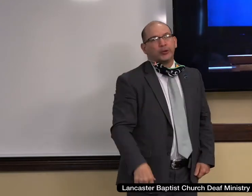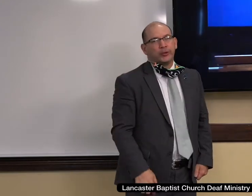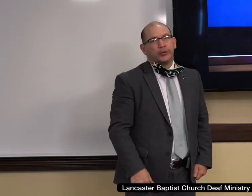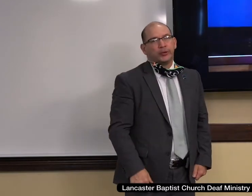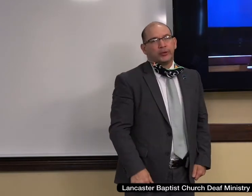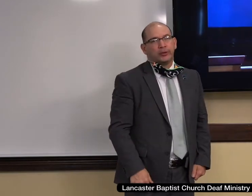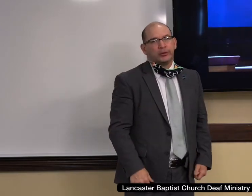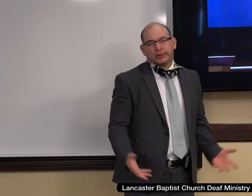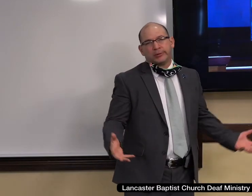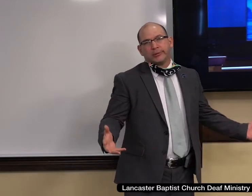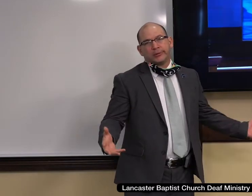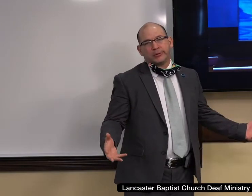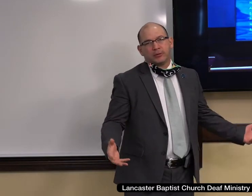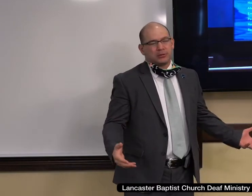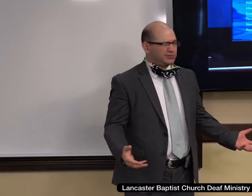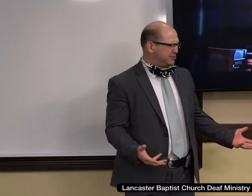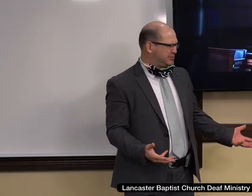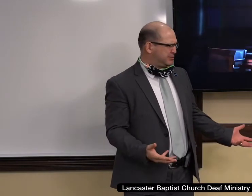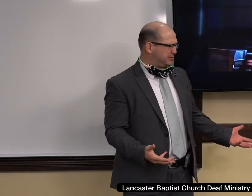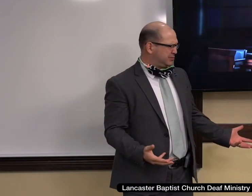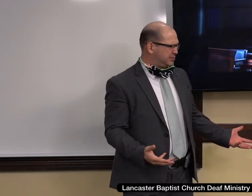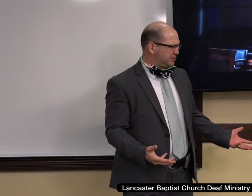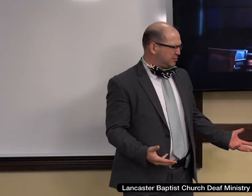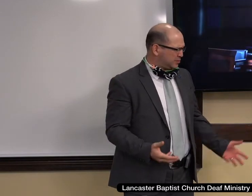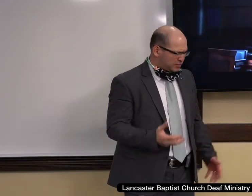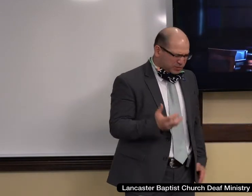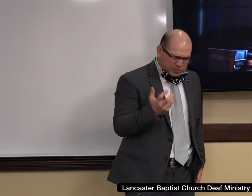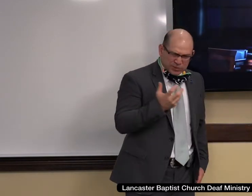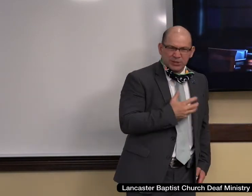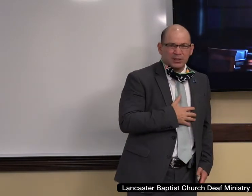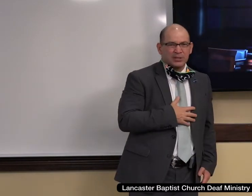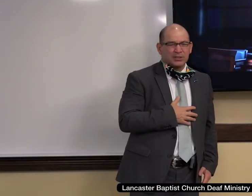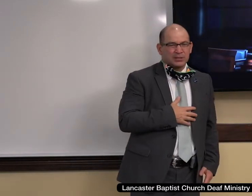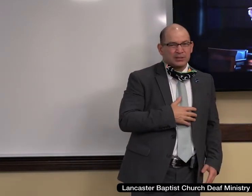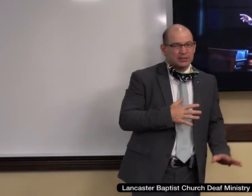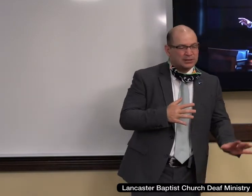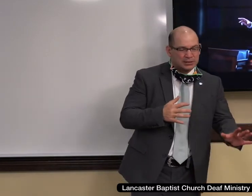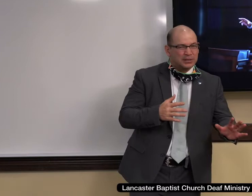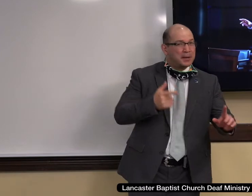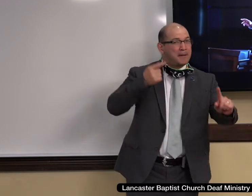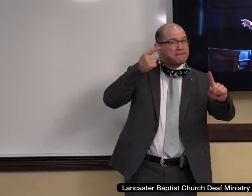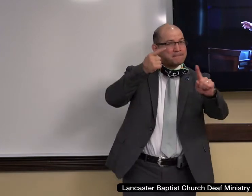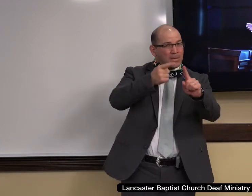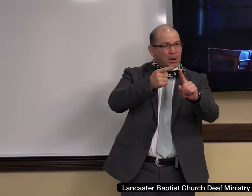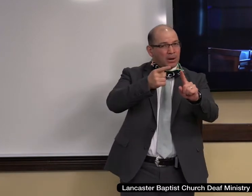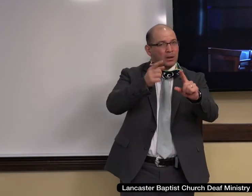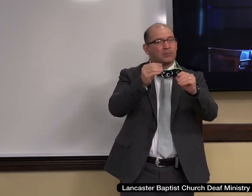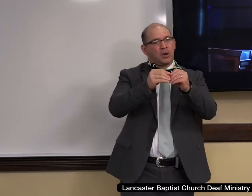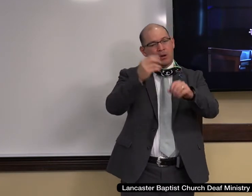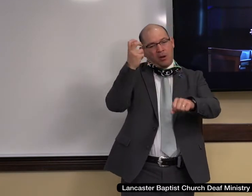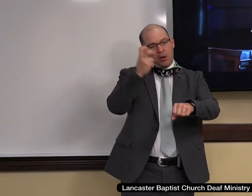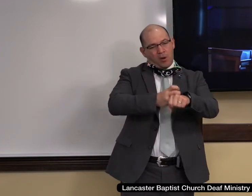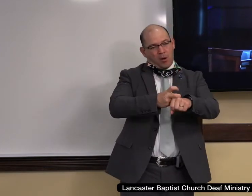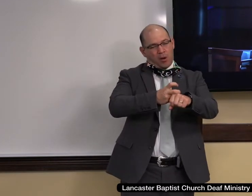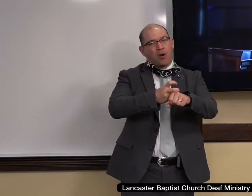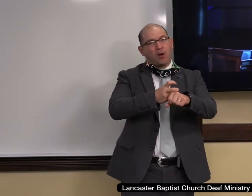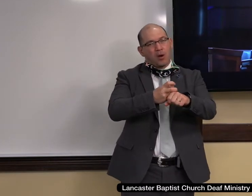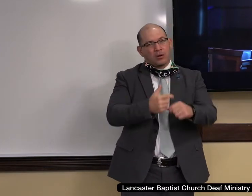And it's not going to be, I've said this for five years, it's not going to be easier and easier to live the Christian life. There's going to be a testing. There's going to be a